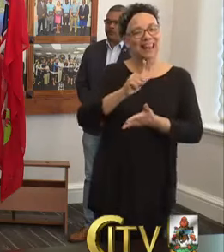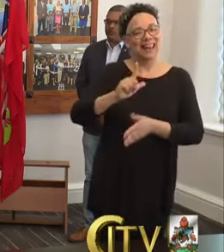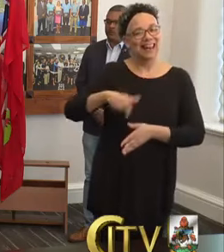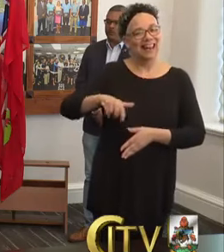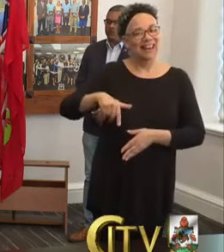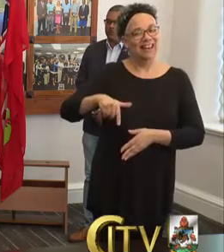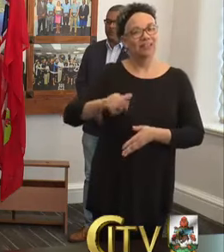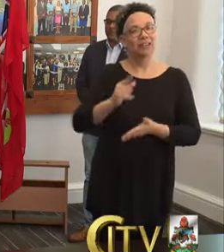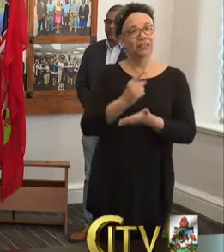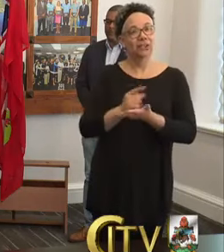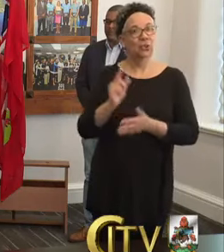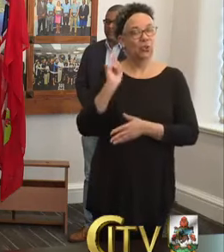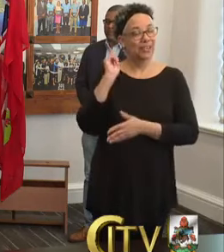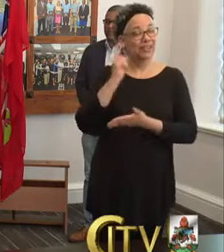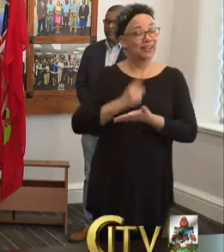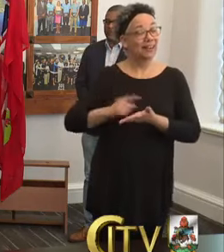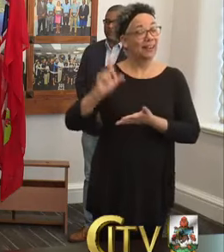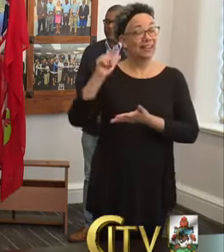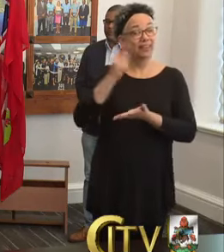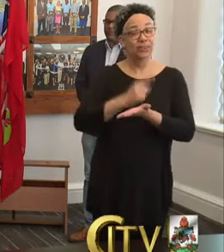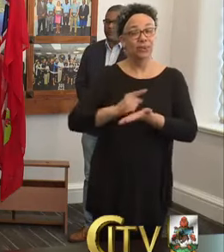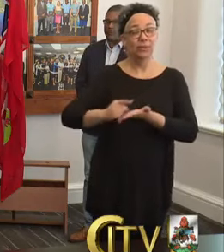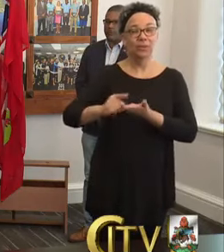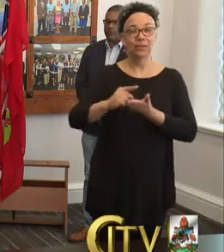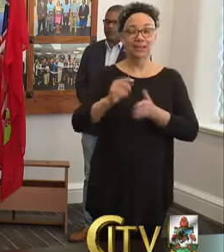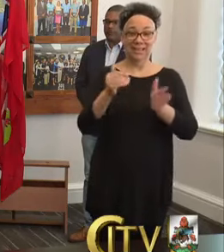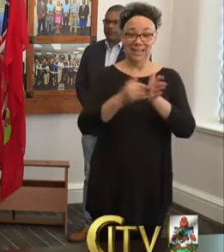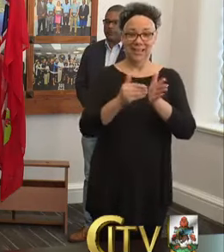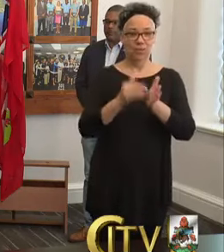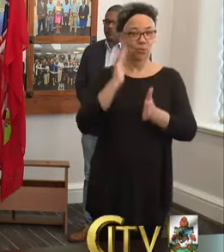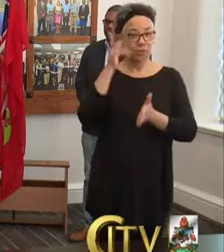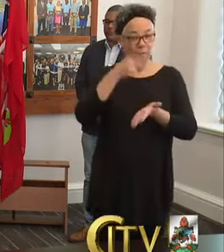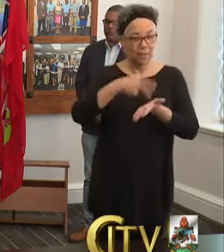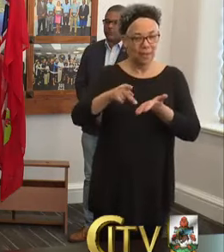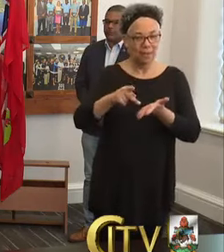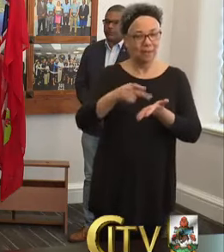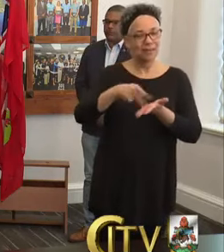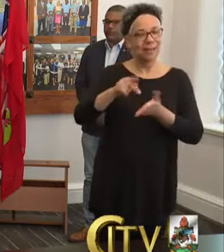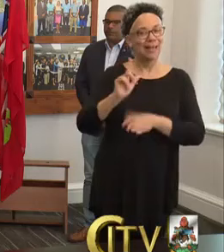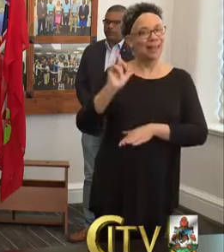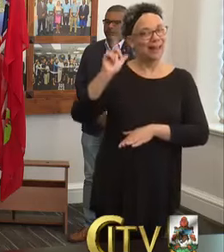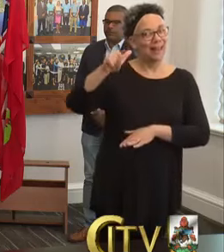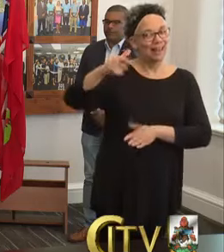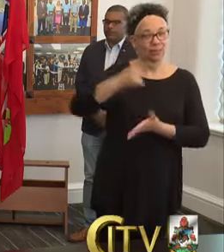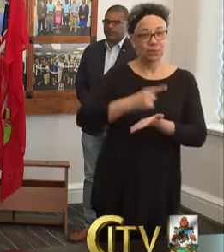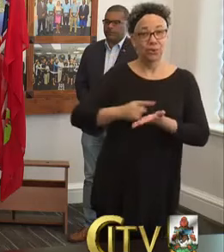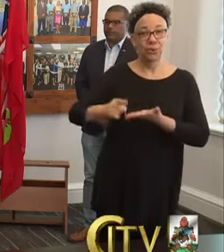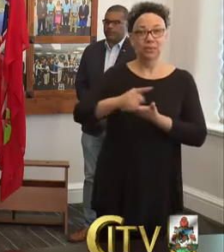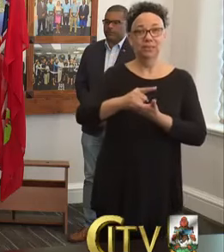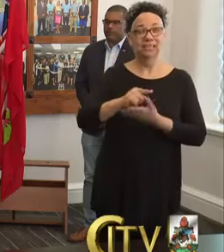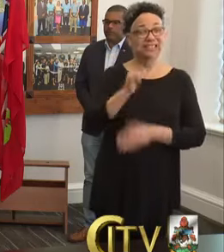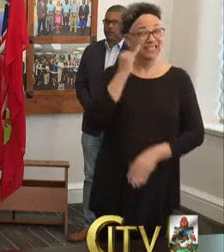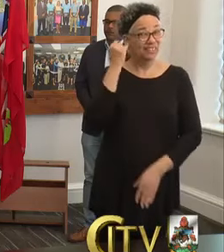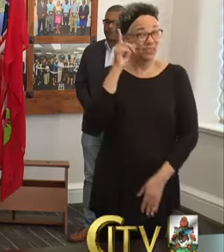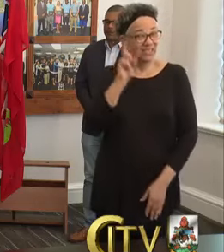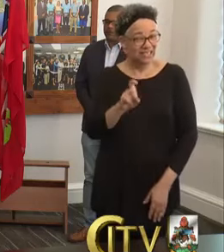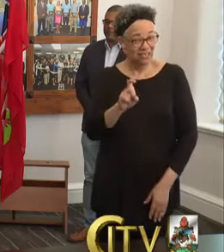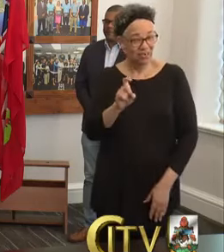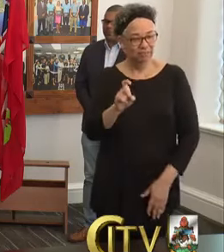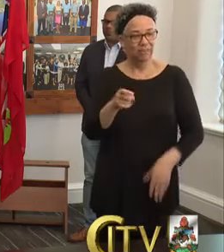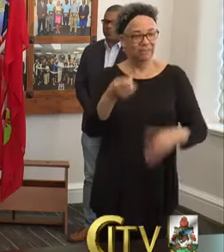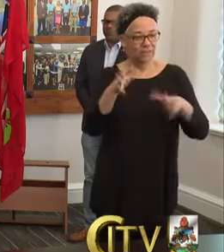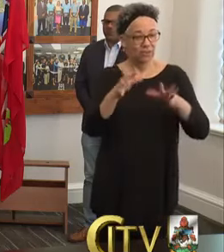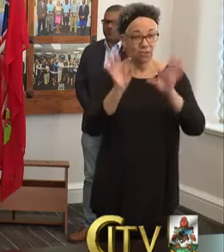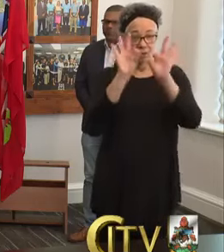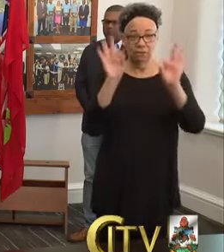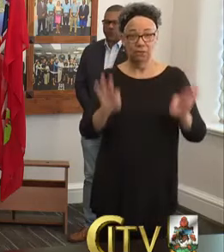Again, the first round of approved payments will be issued later this week. For those persons who still need to complete a form, you can